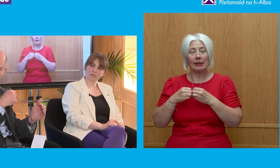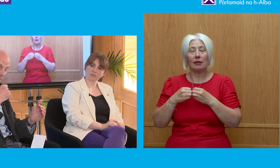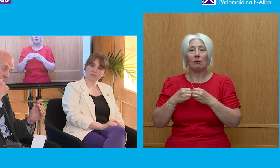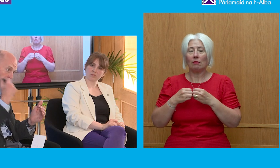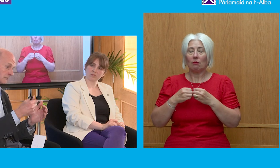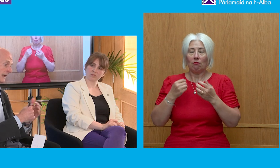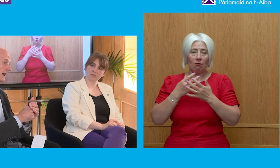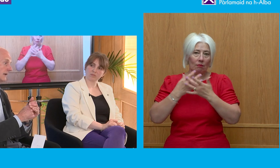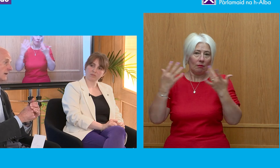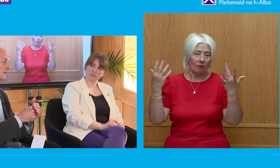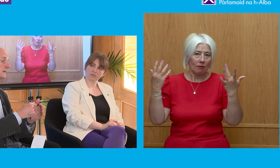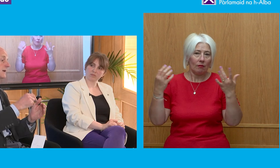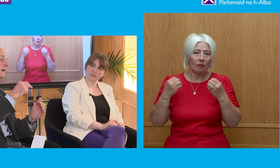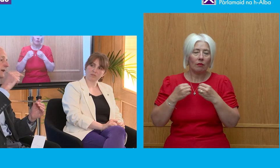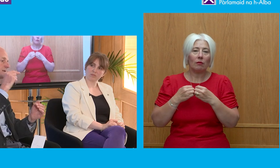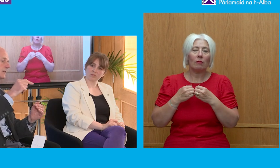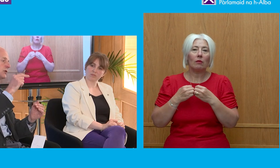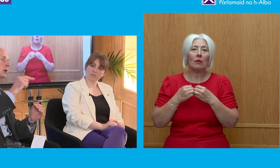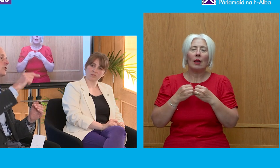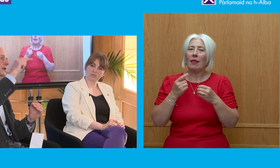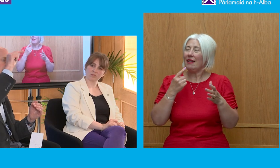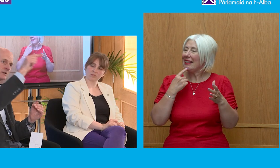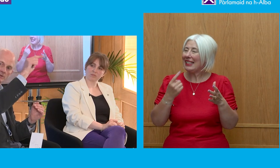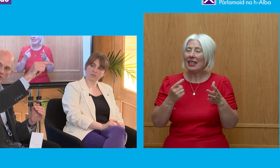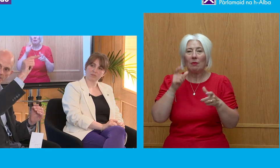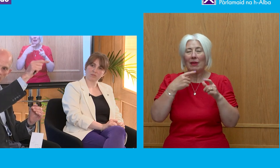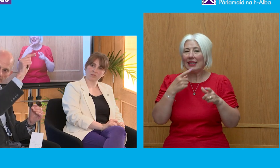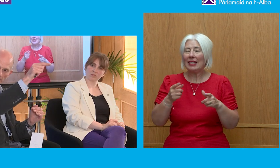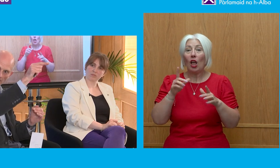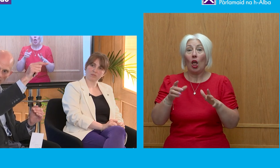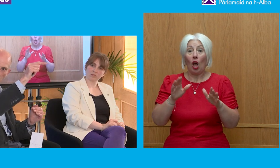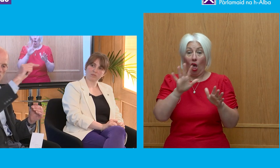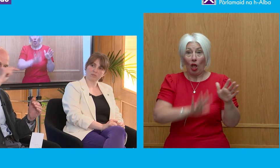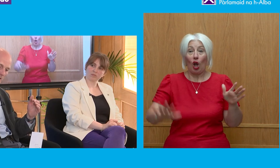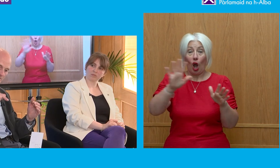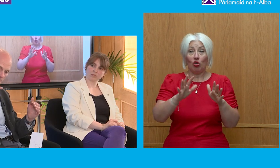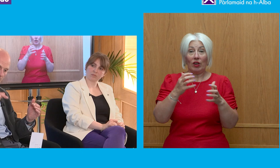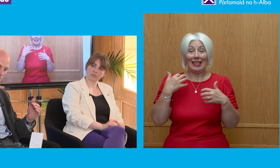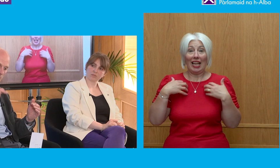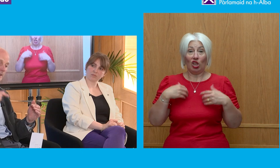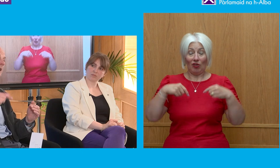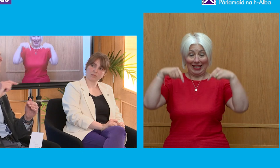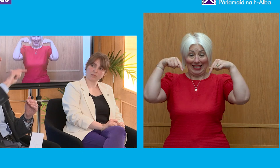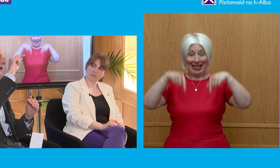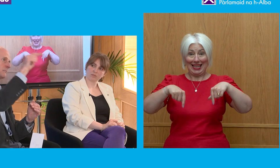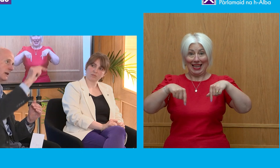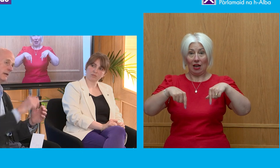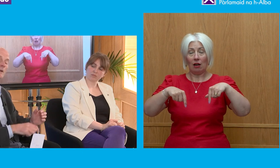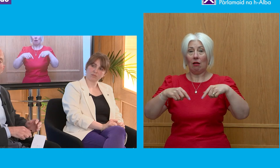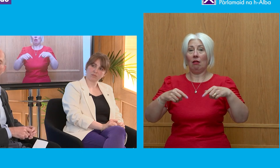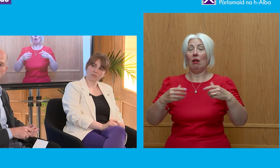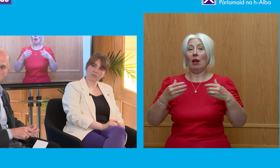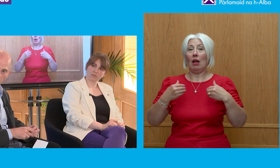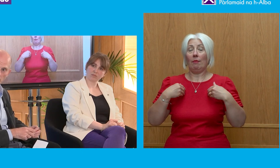Gladstone, arguably Attlee and others. They've said, you know, the country's interest is here, my party interest may be here, but I'm